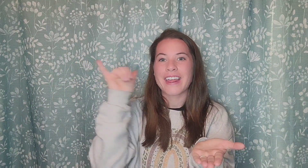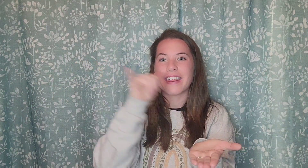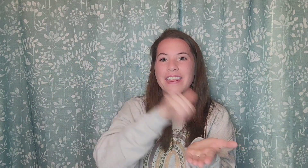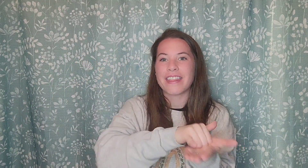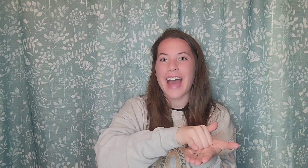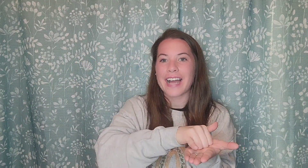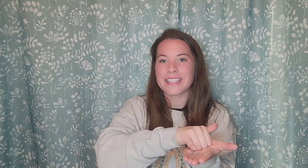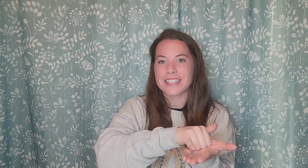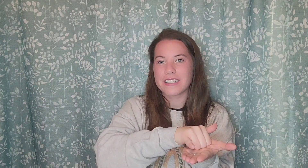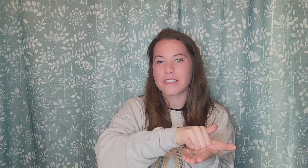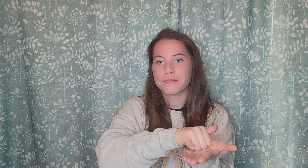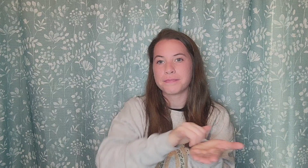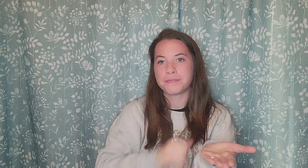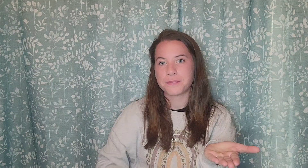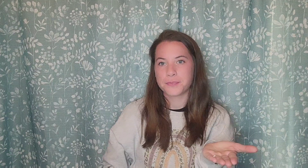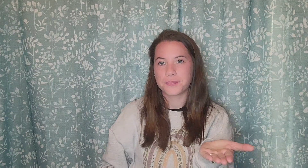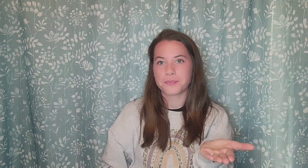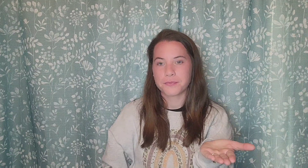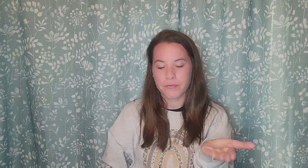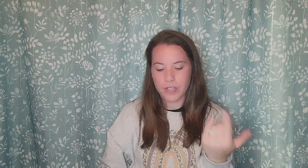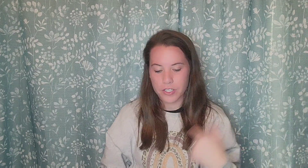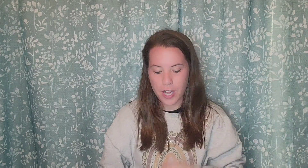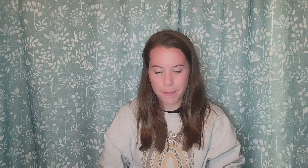That. Good job.